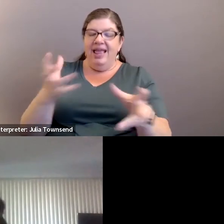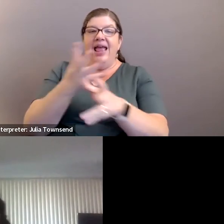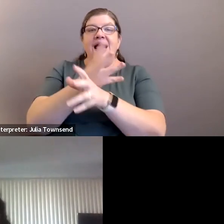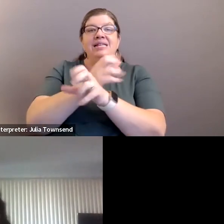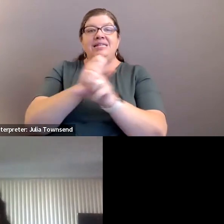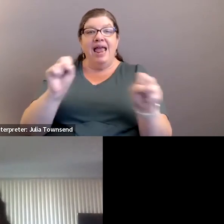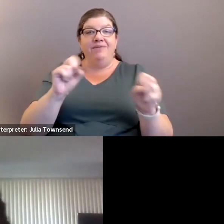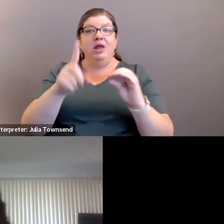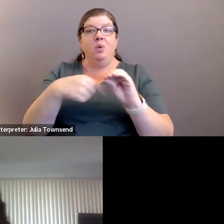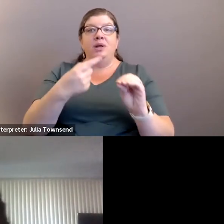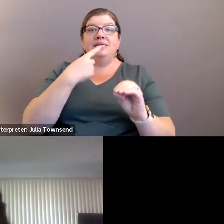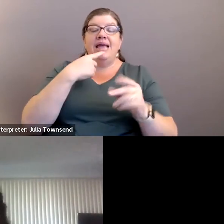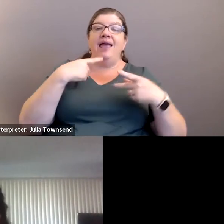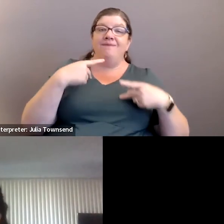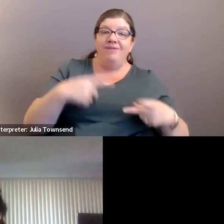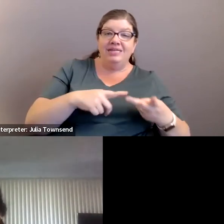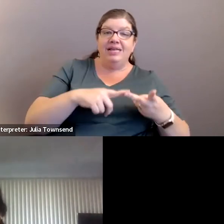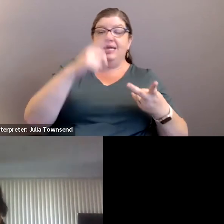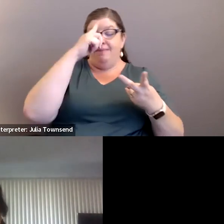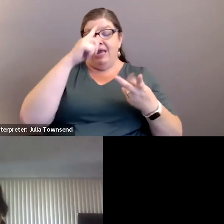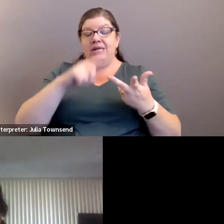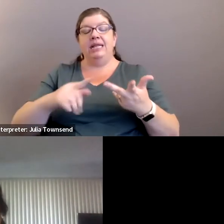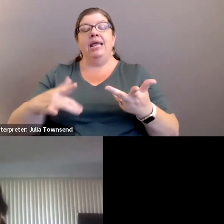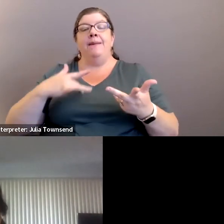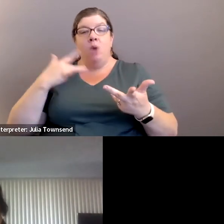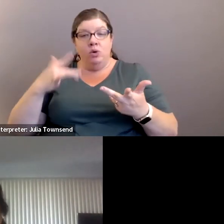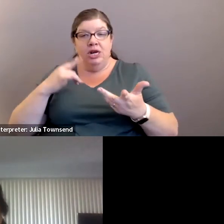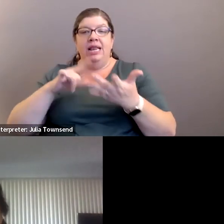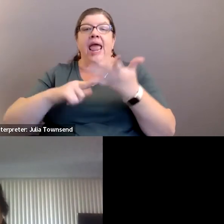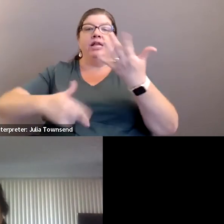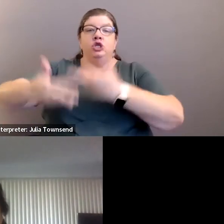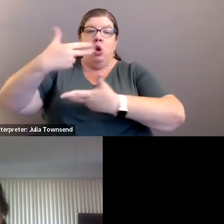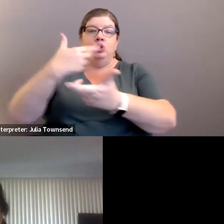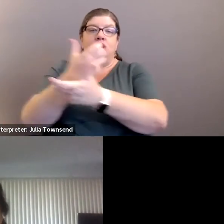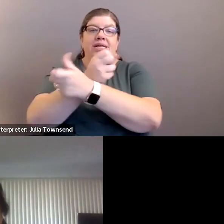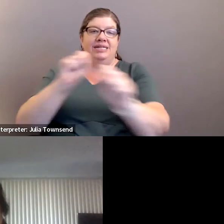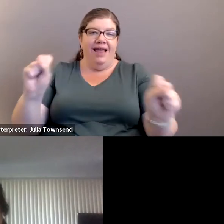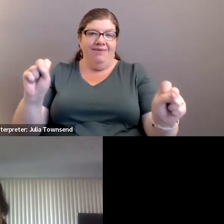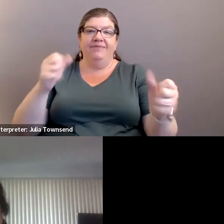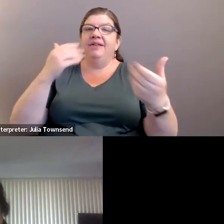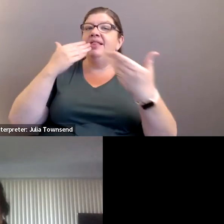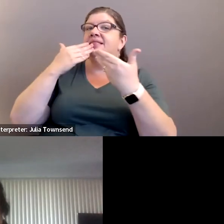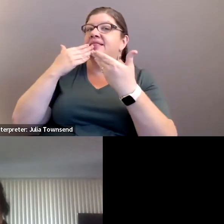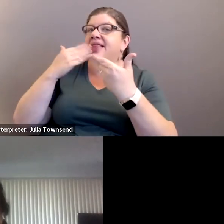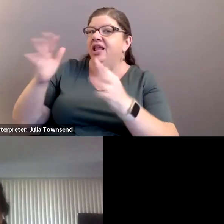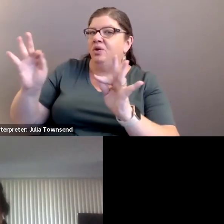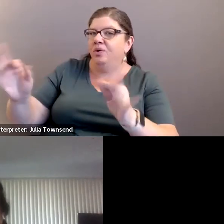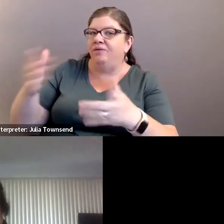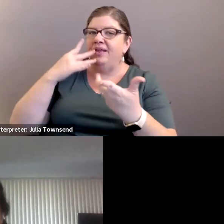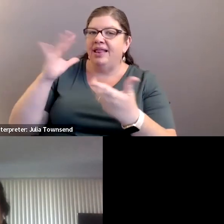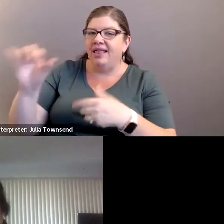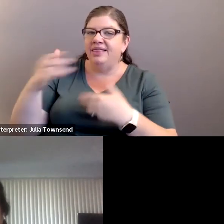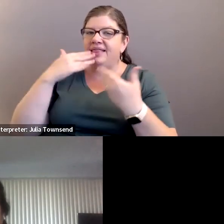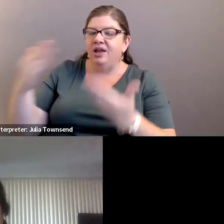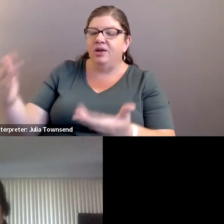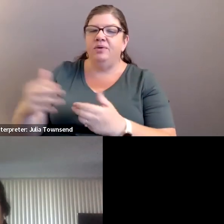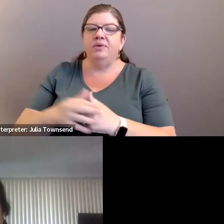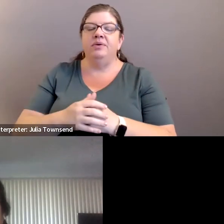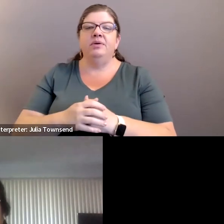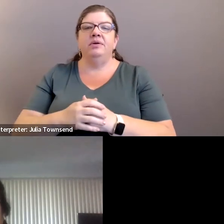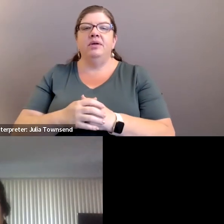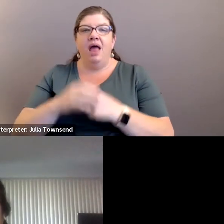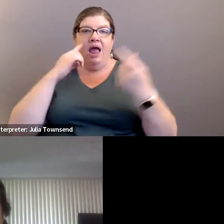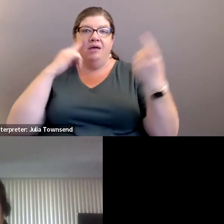when we say it we mean physically mentally emotionally and socially safe yes thank you thank you for that yes thank you I